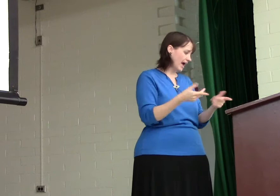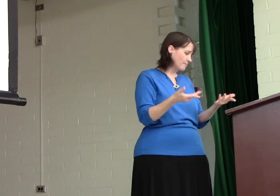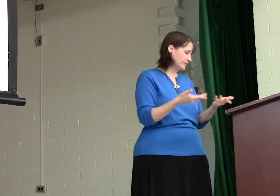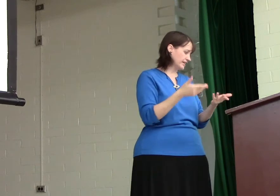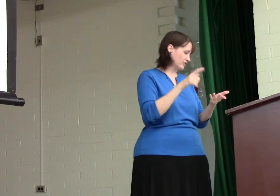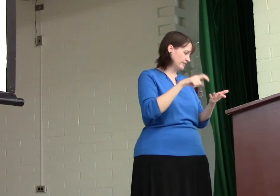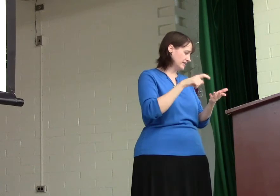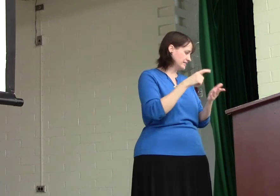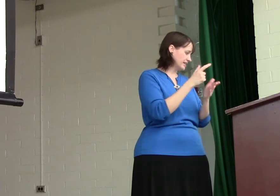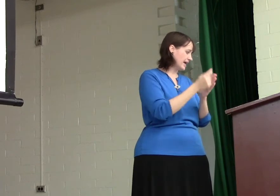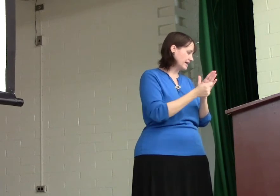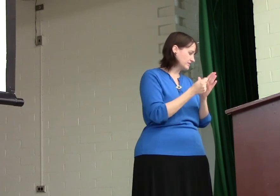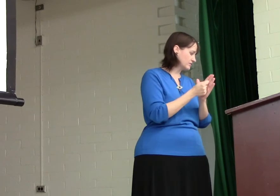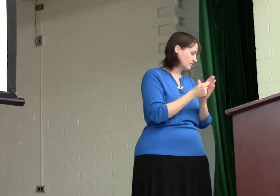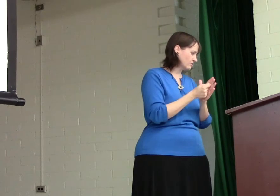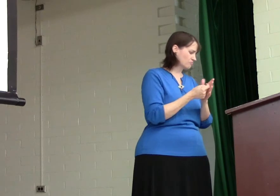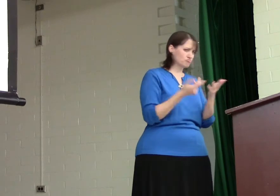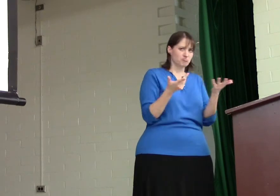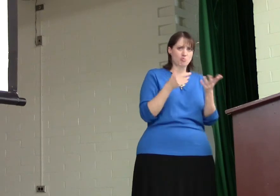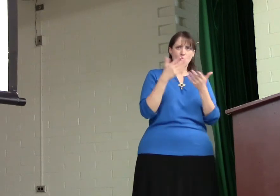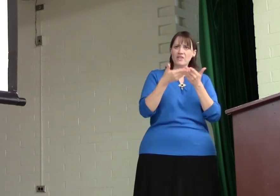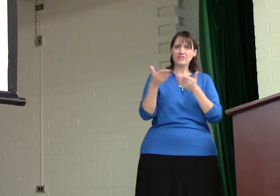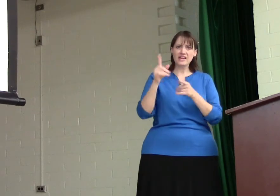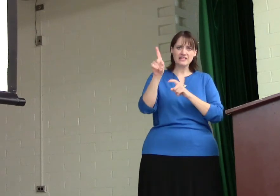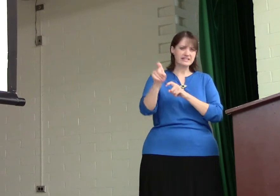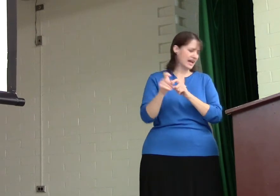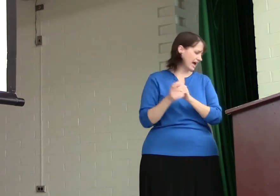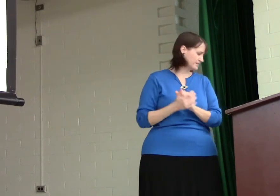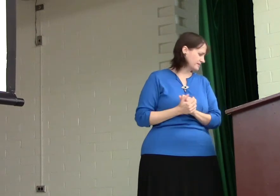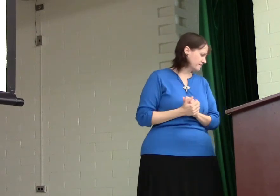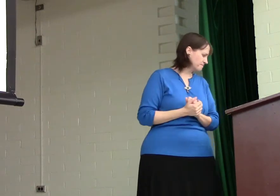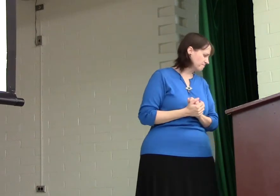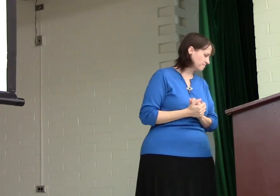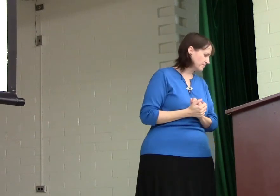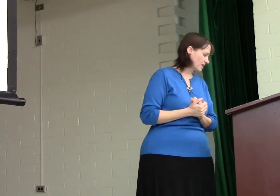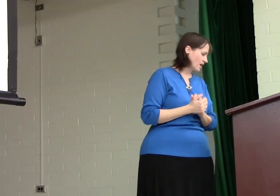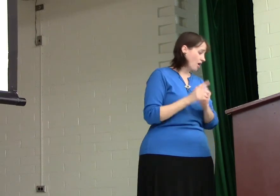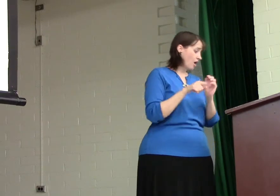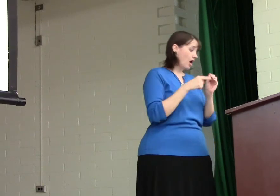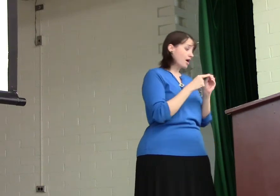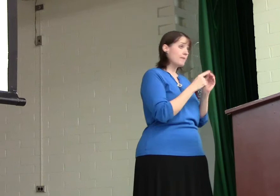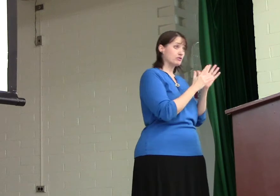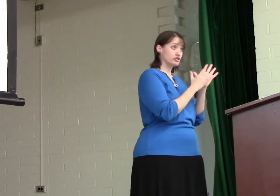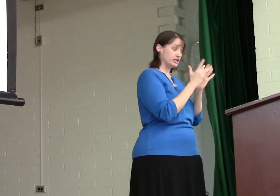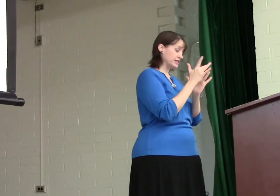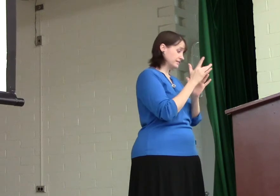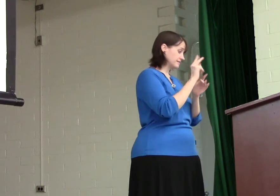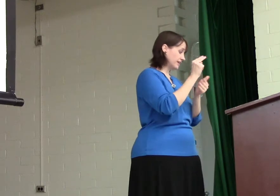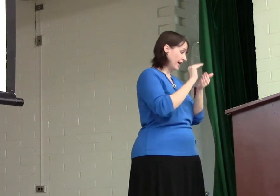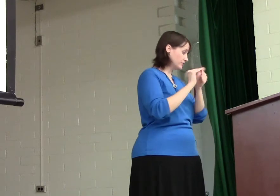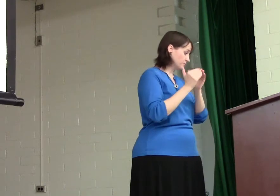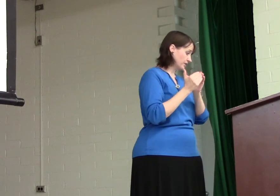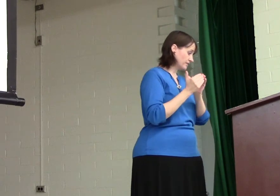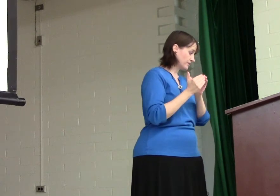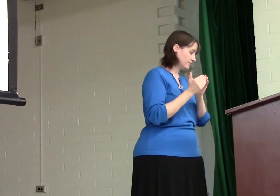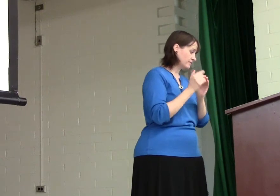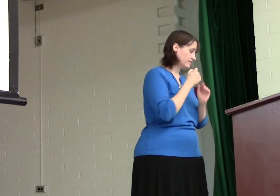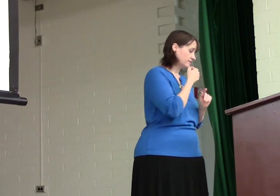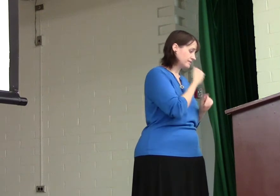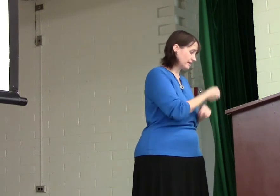happened here in these days? What things, he asked? About Jesus of Nazareth, they